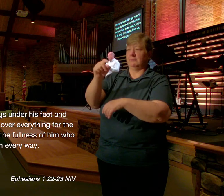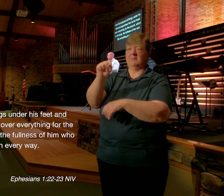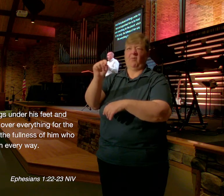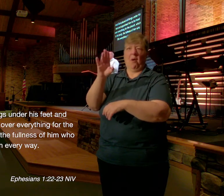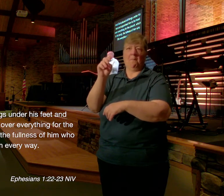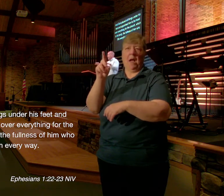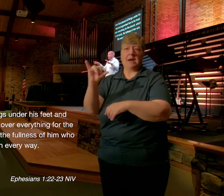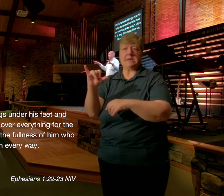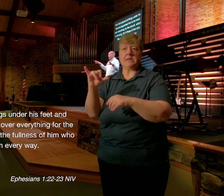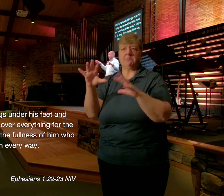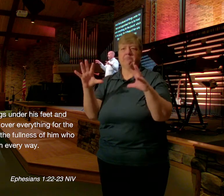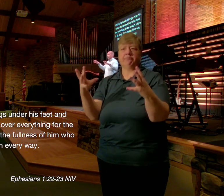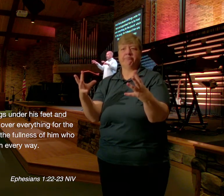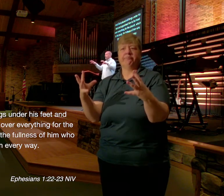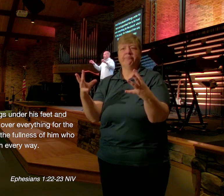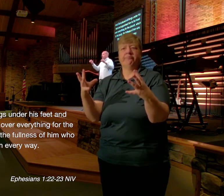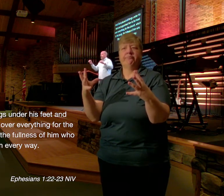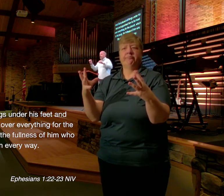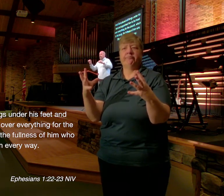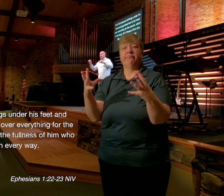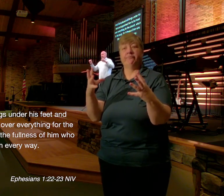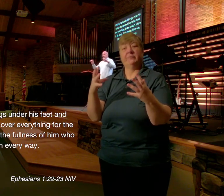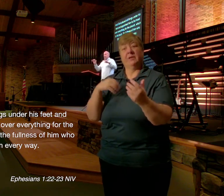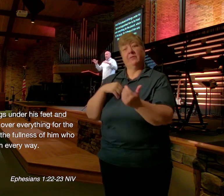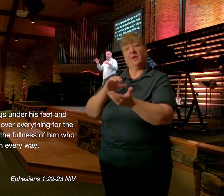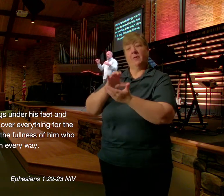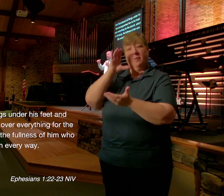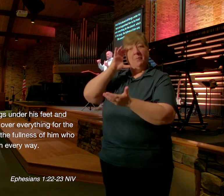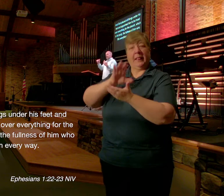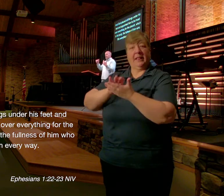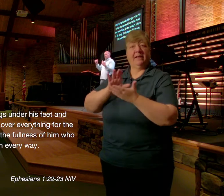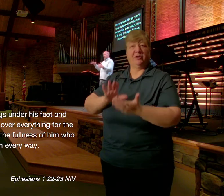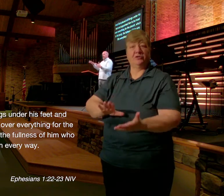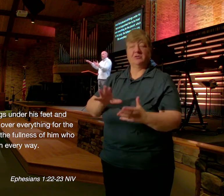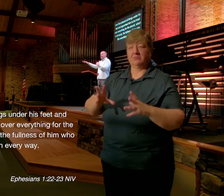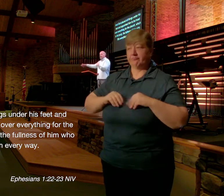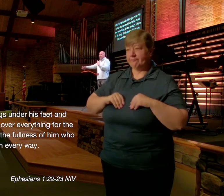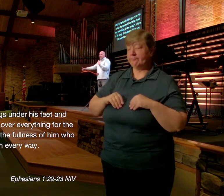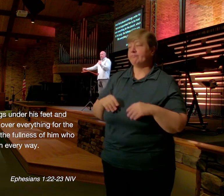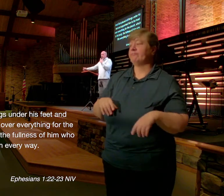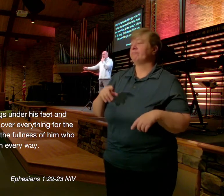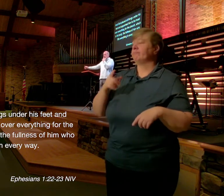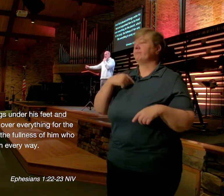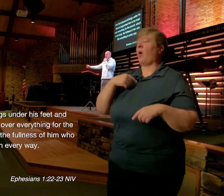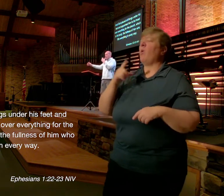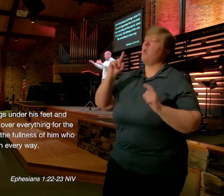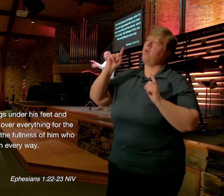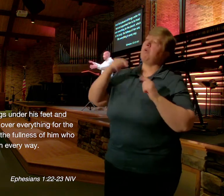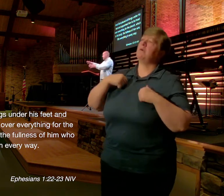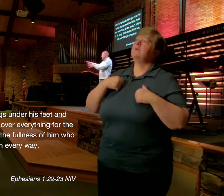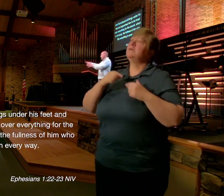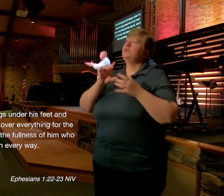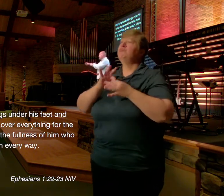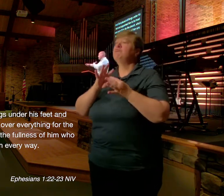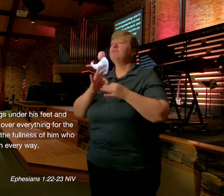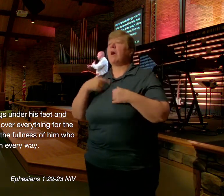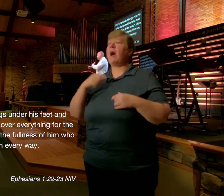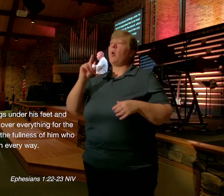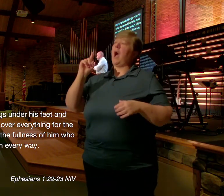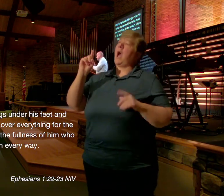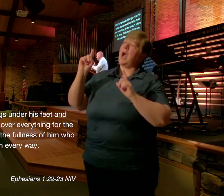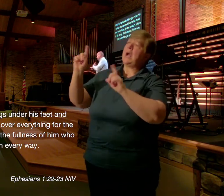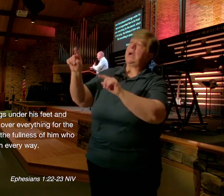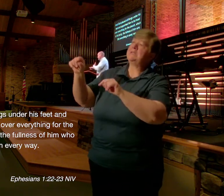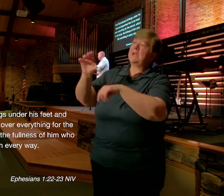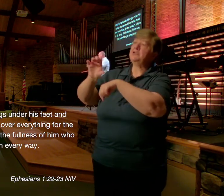If ever you talk About church And like this Like I attend Church Or they do They do some really Neat